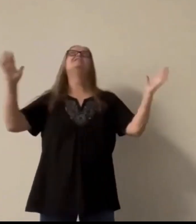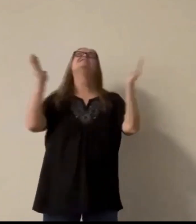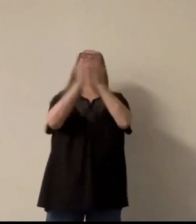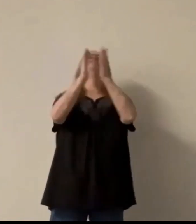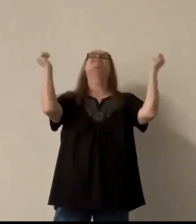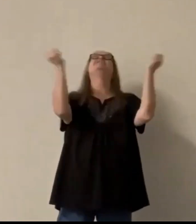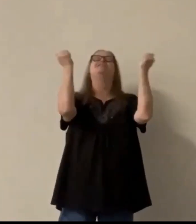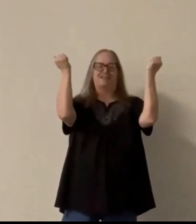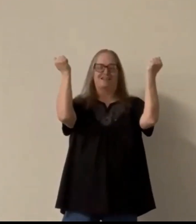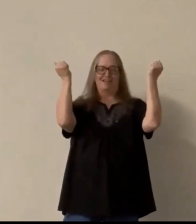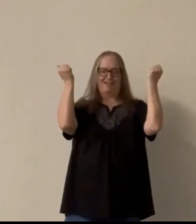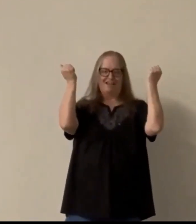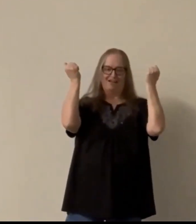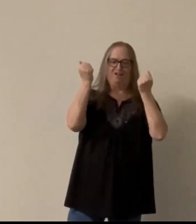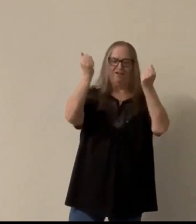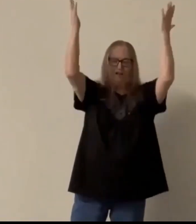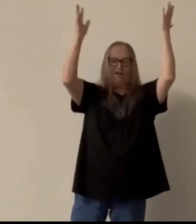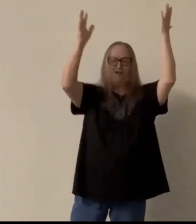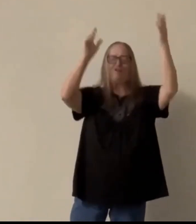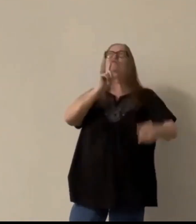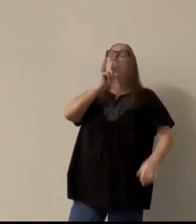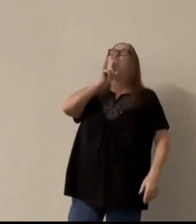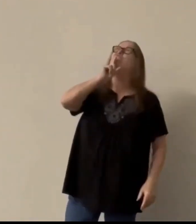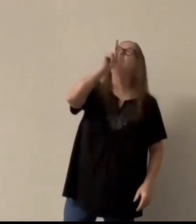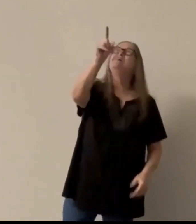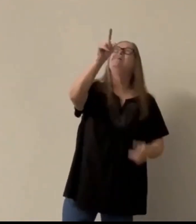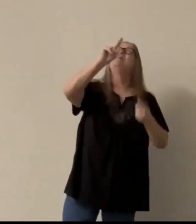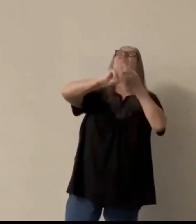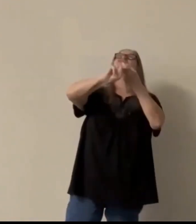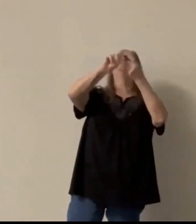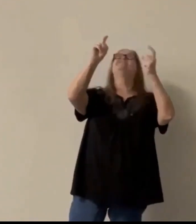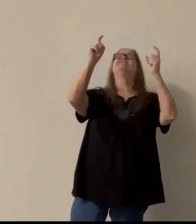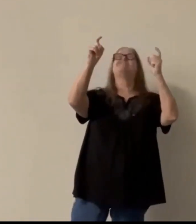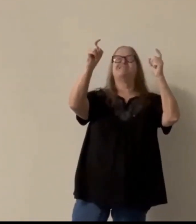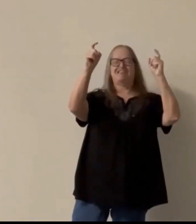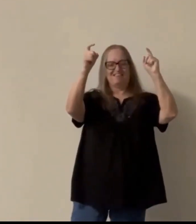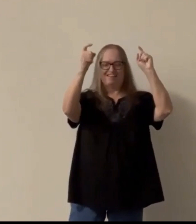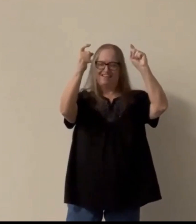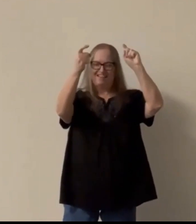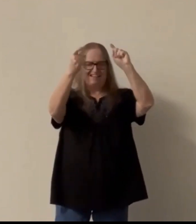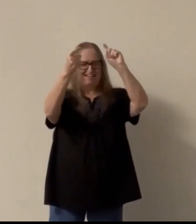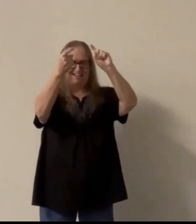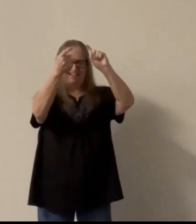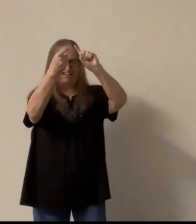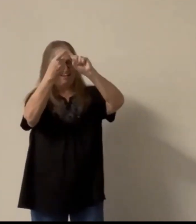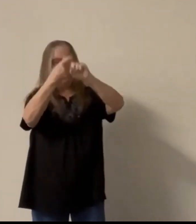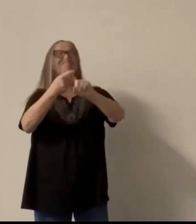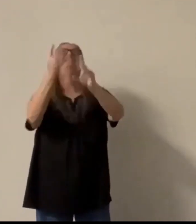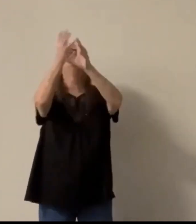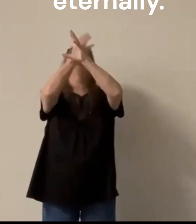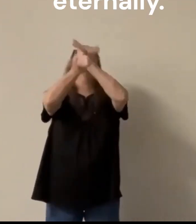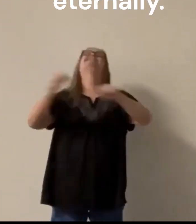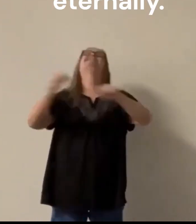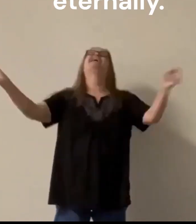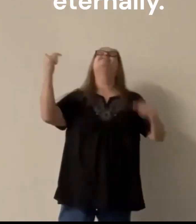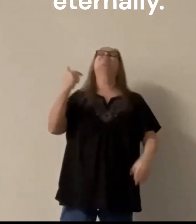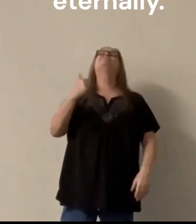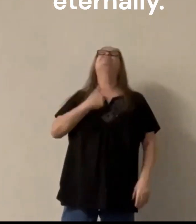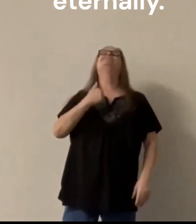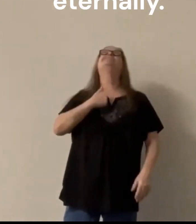Looking for the dog. A village child found her yesterday. Somehow the silly animal got herself shut into one of the keeper's shelters. They took her